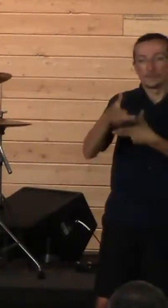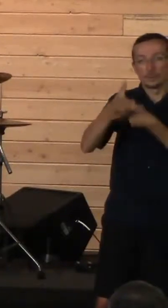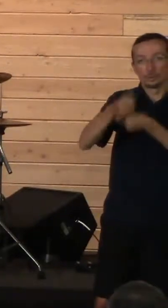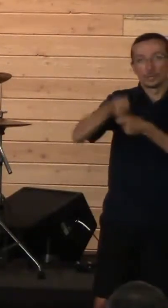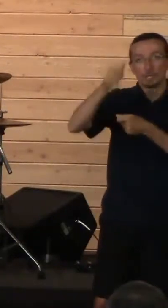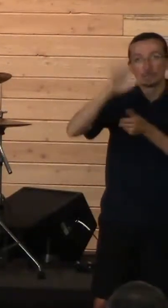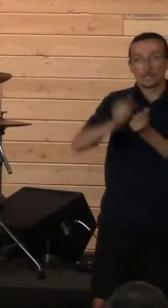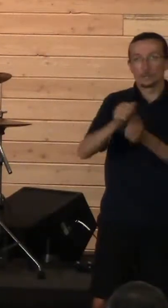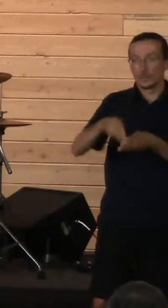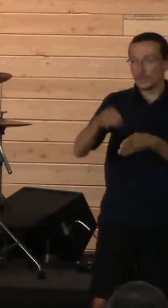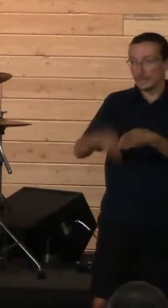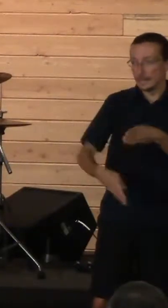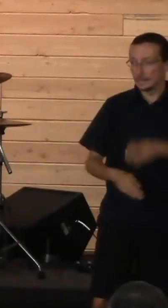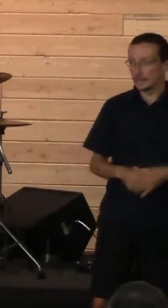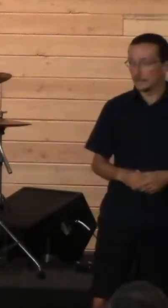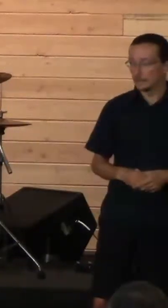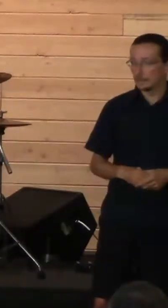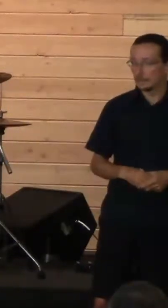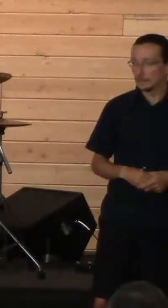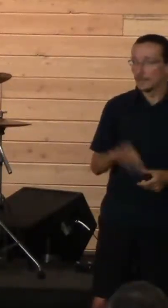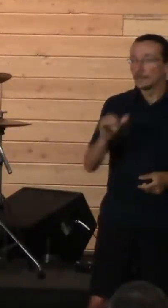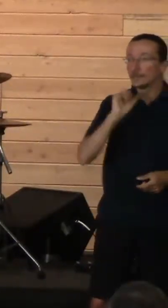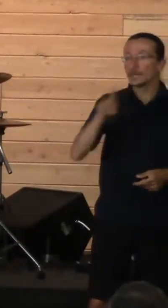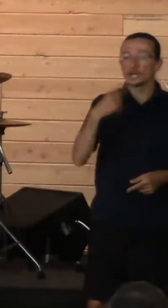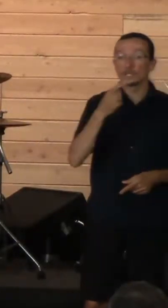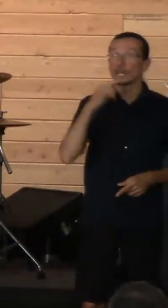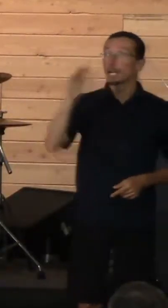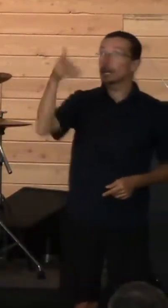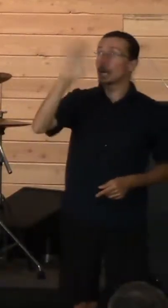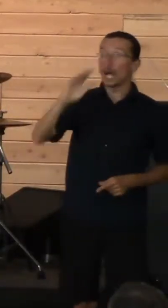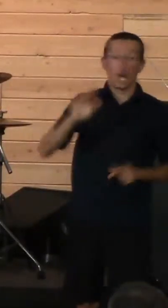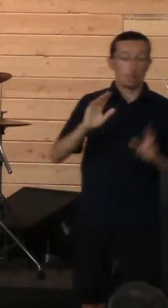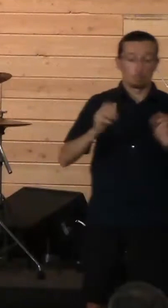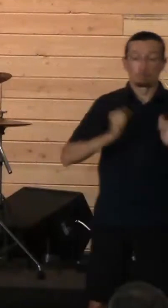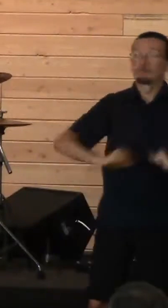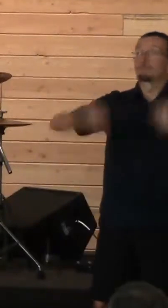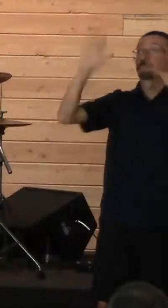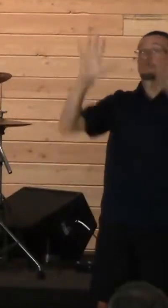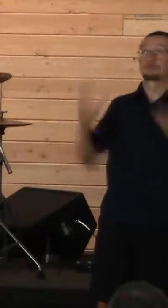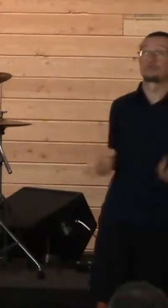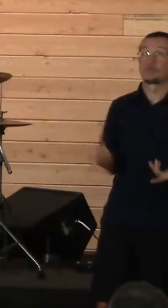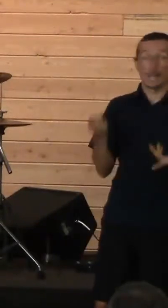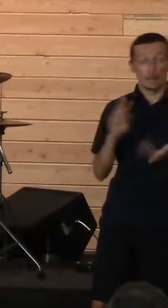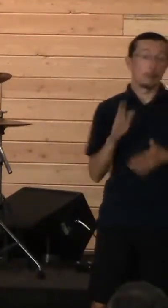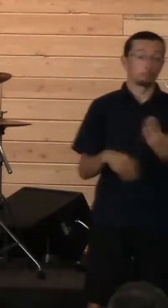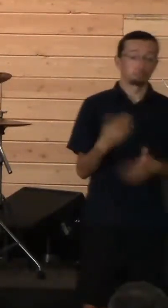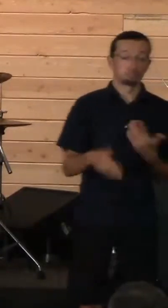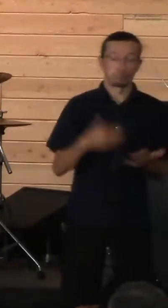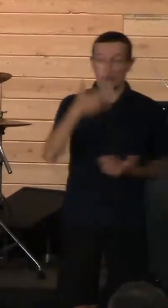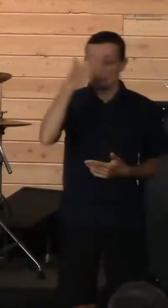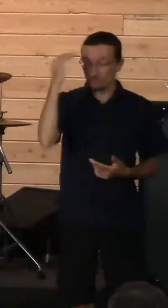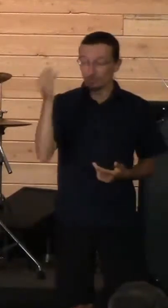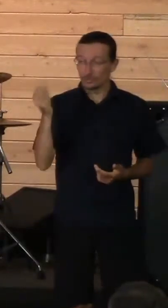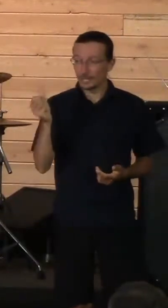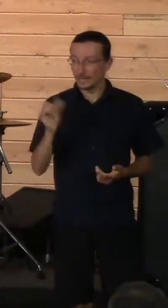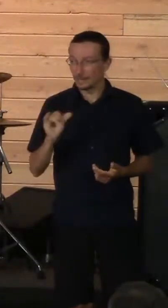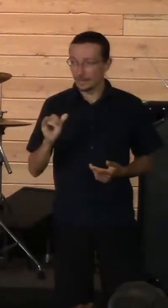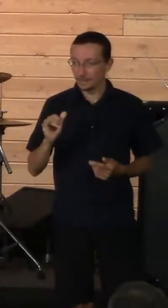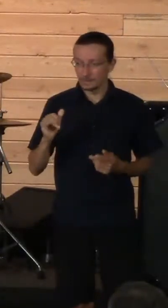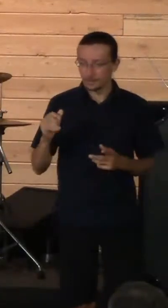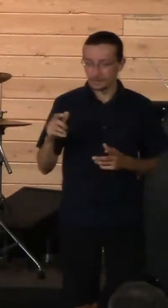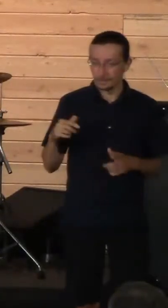Trusting God with the ending isn't just saying, like, here it is, God, and then forgetting that it ever existed. It's actually saying,